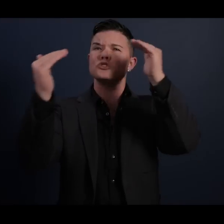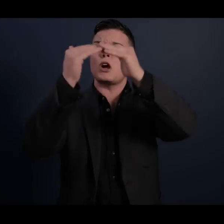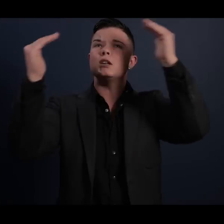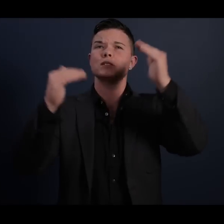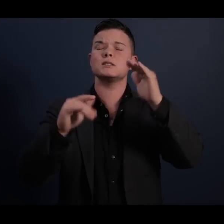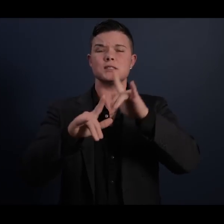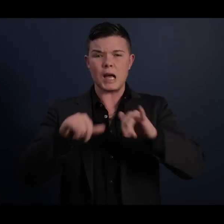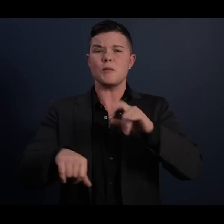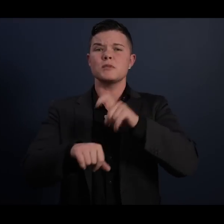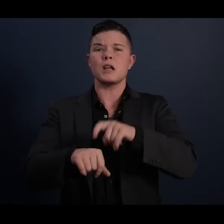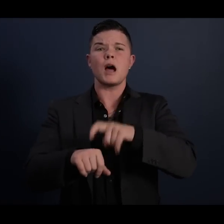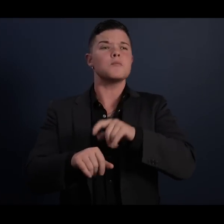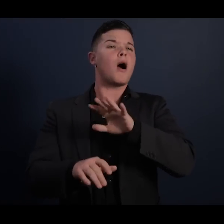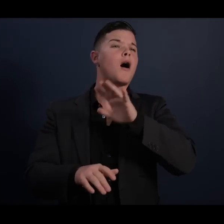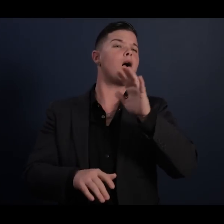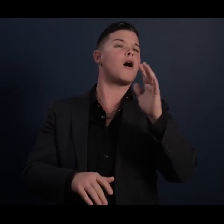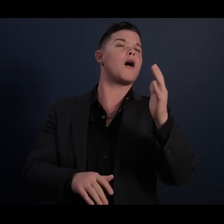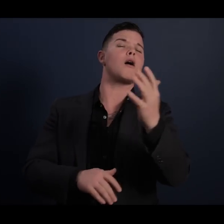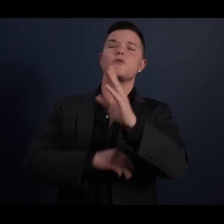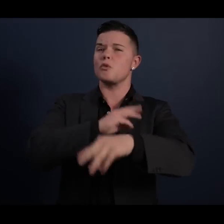process moved billions around the world.